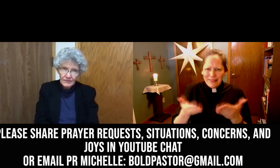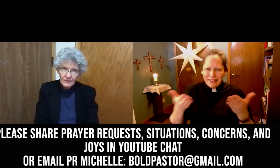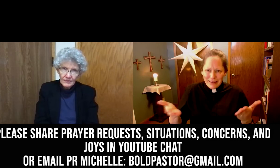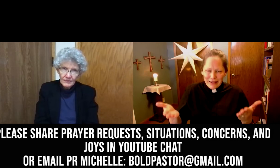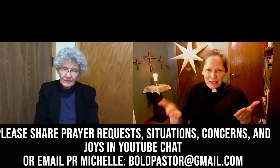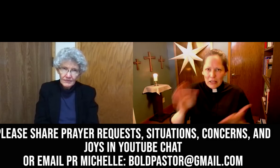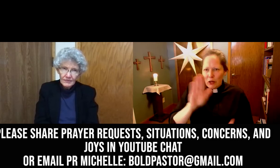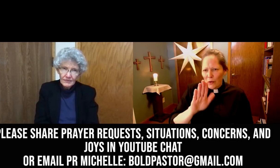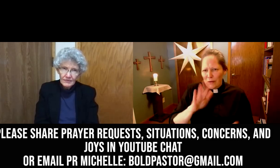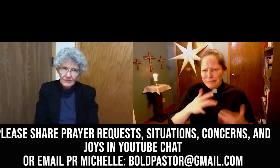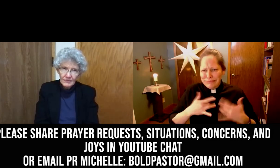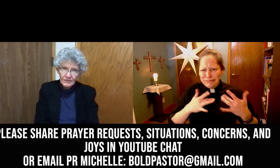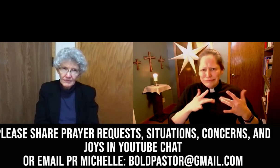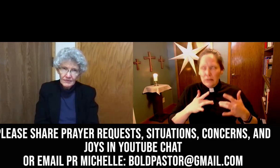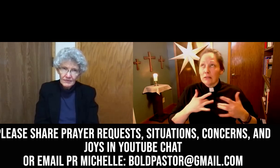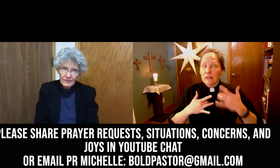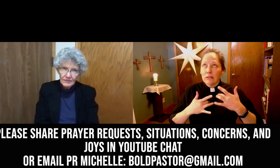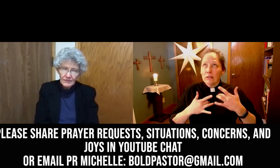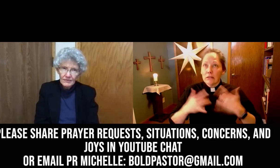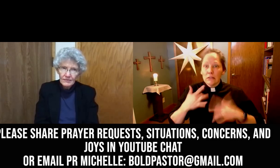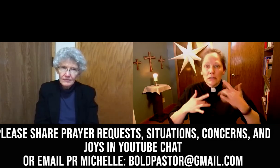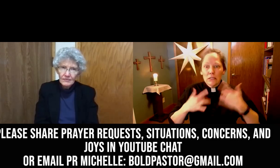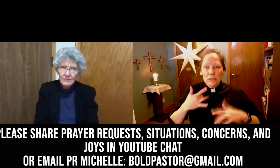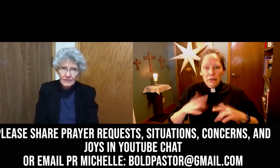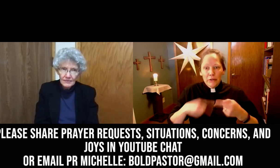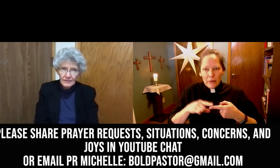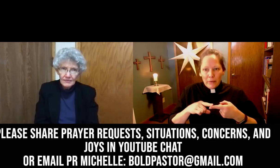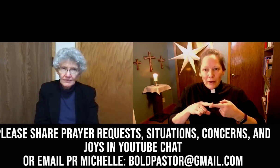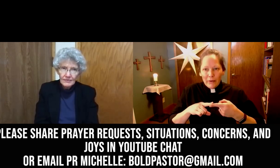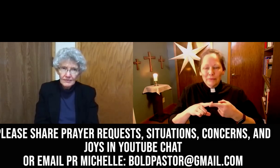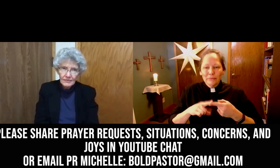What people and situations do you want to bring into our time of prayer?